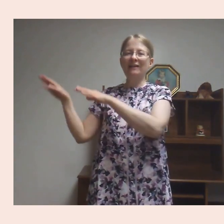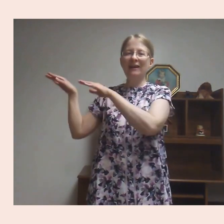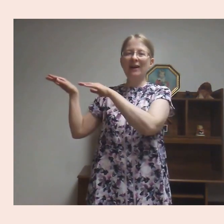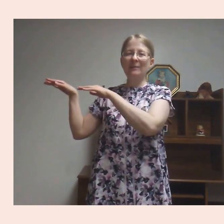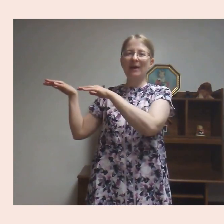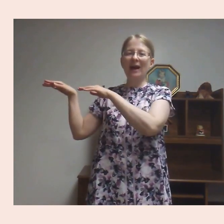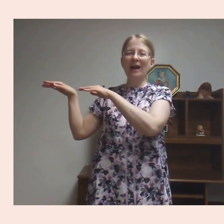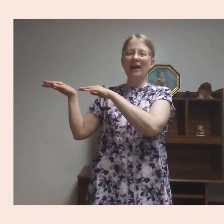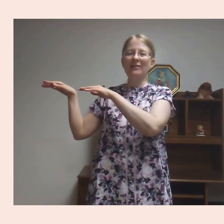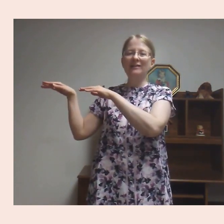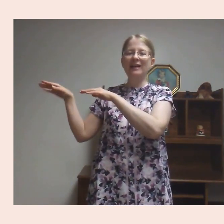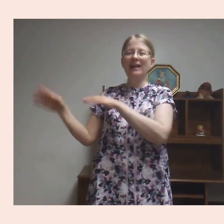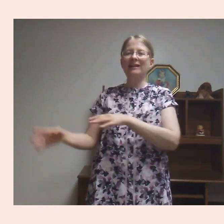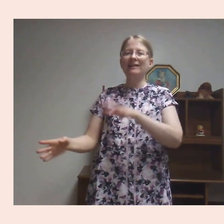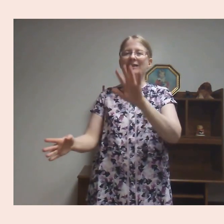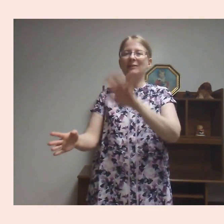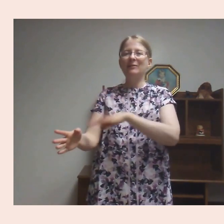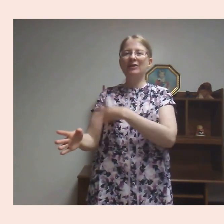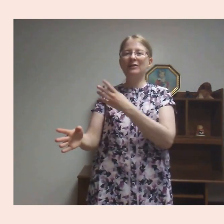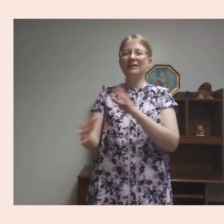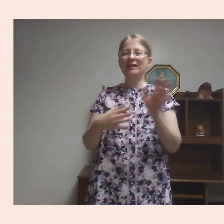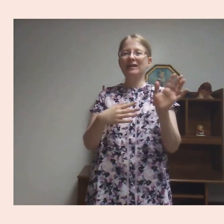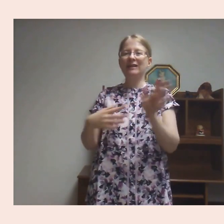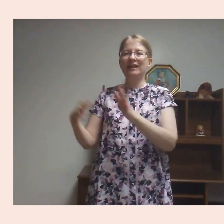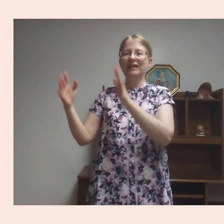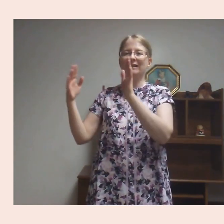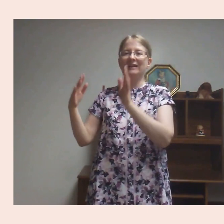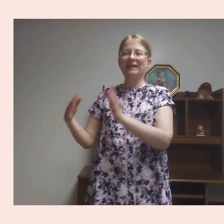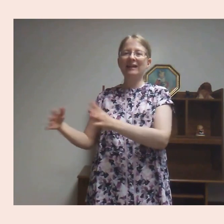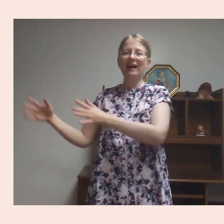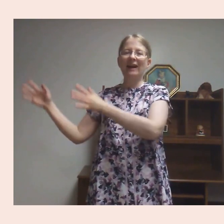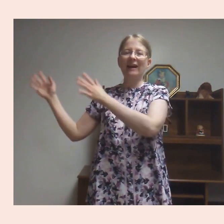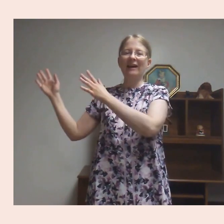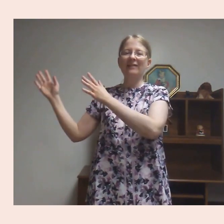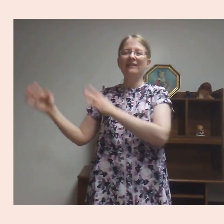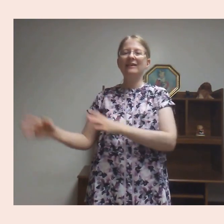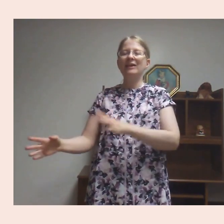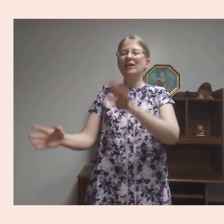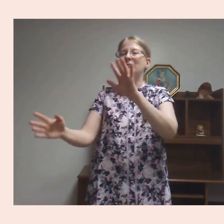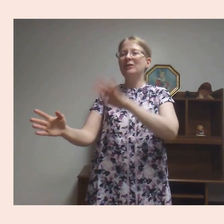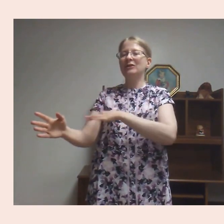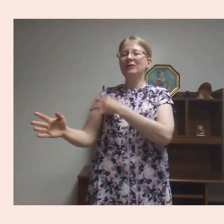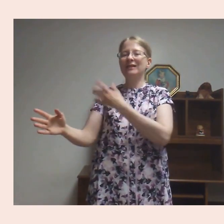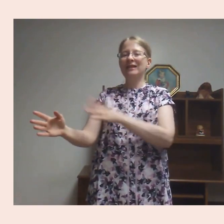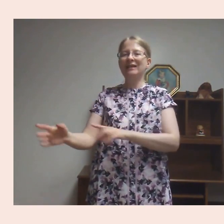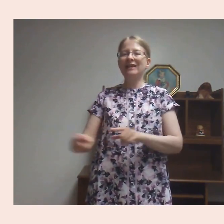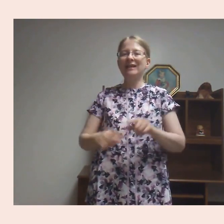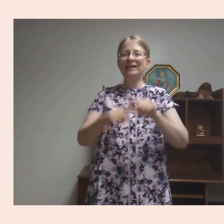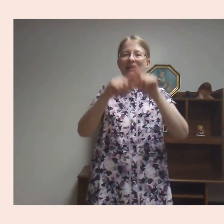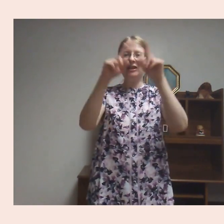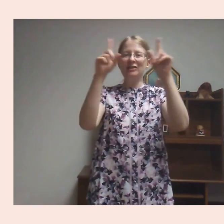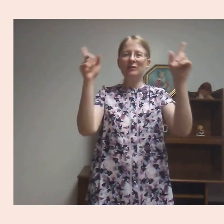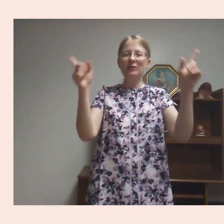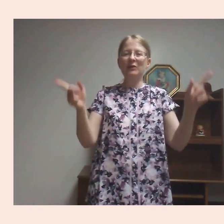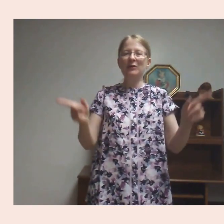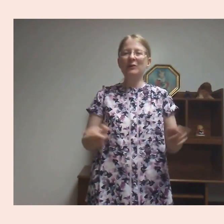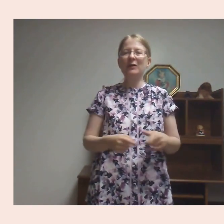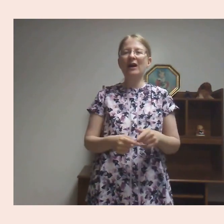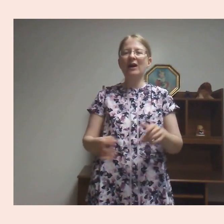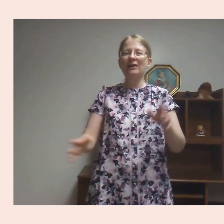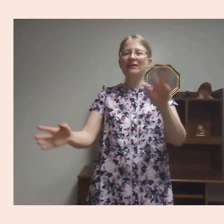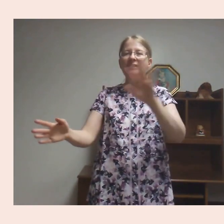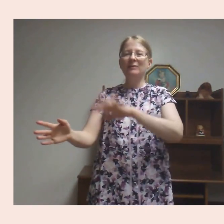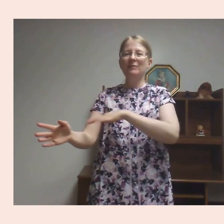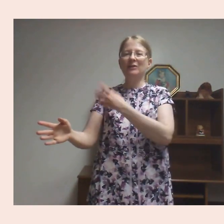on the mountain, music in the air, music in the true